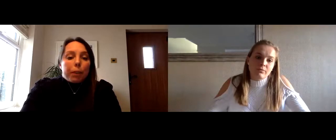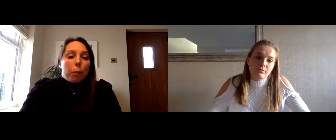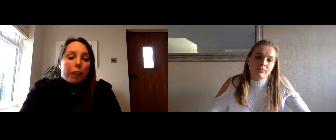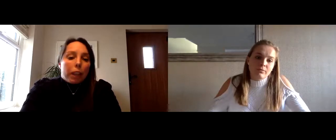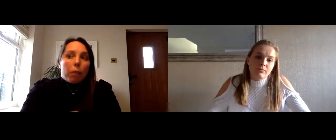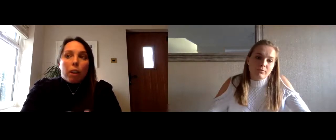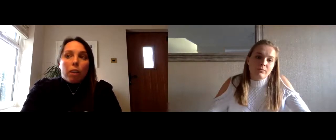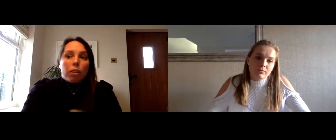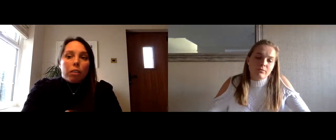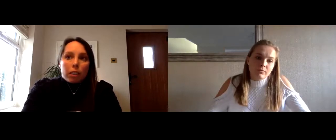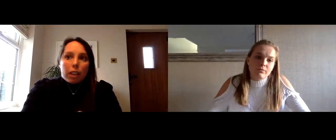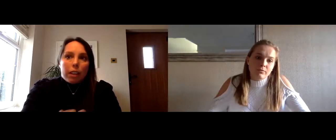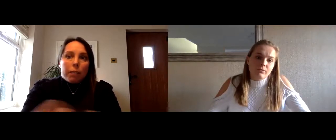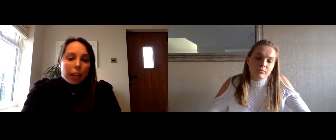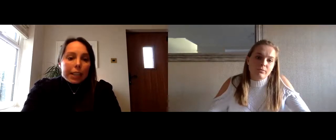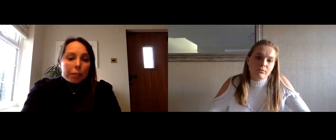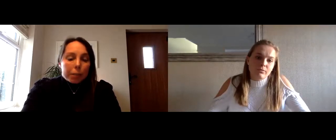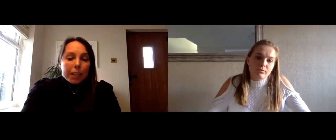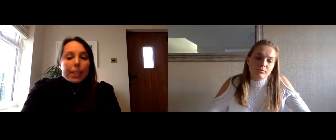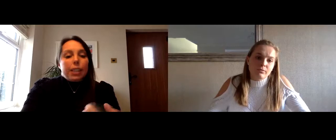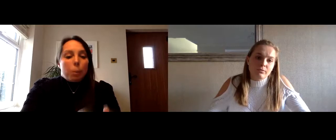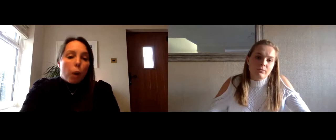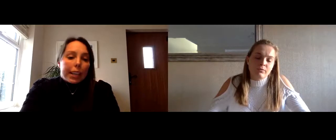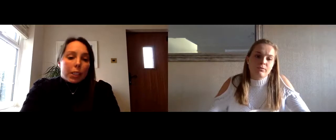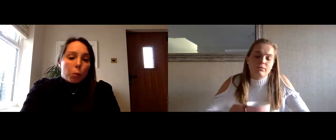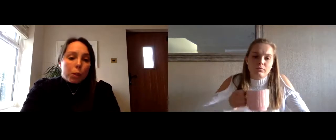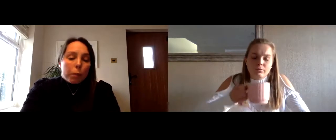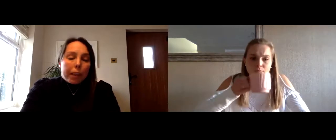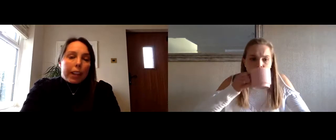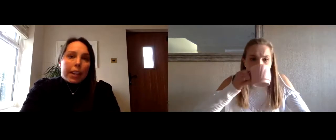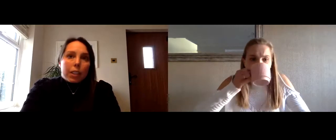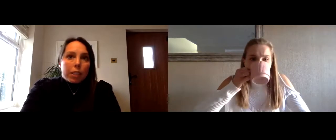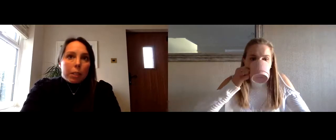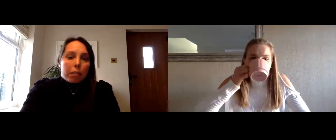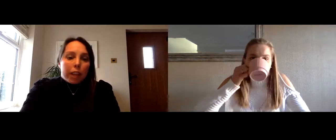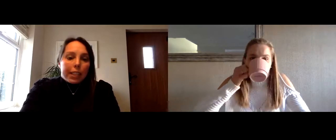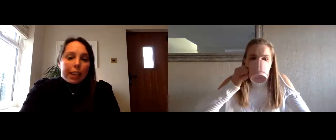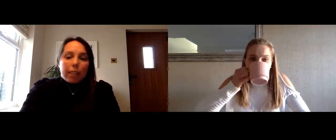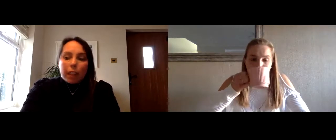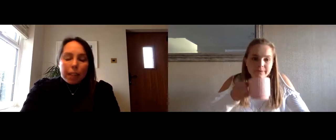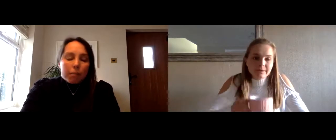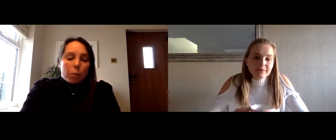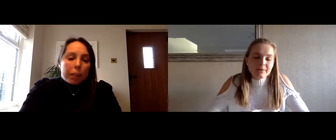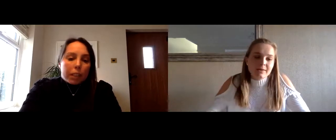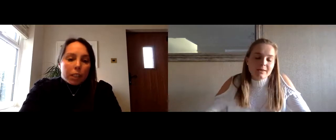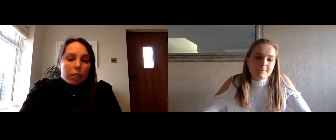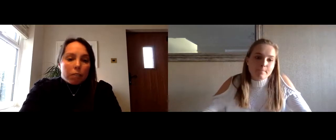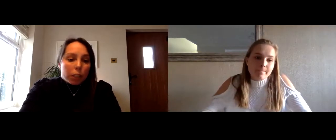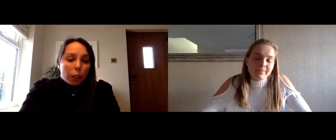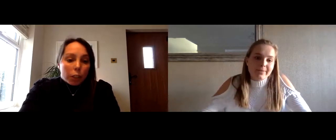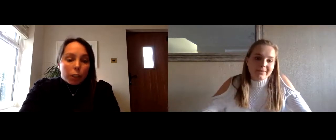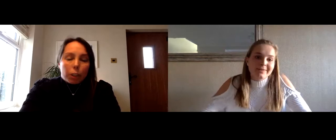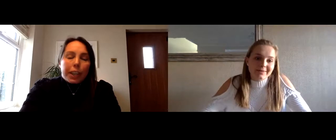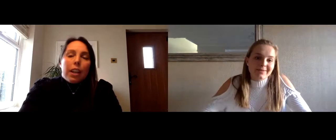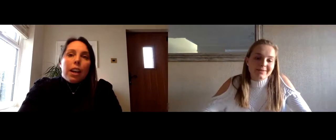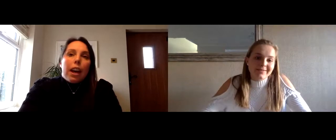something with you along um the lines of gymnastics and what he does with swimming and that's obviously providing um swimming to to